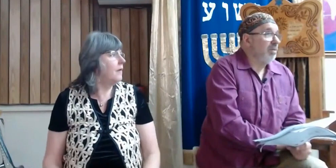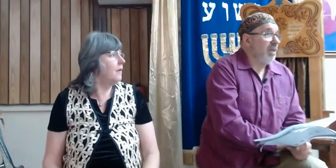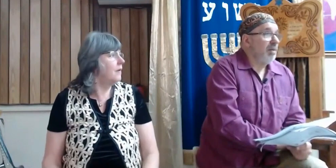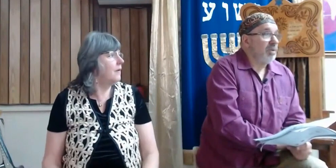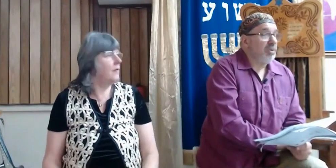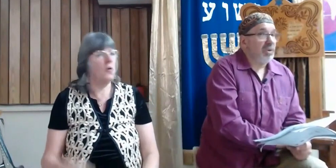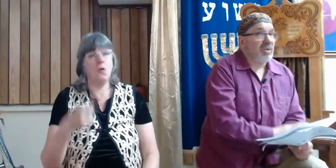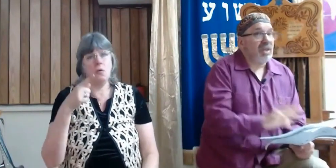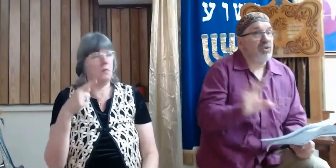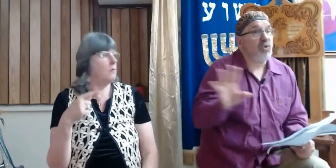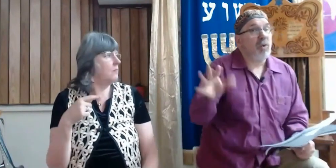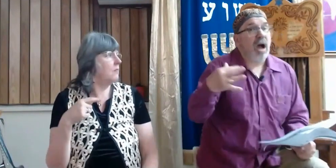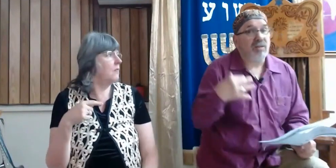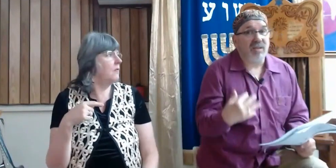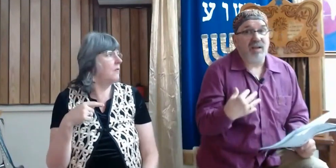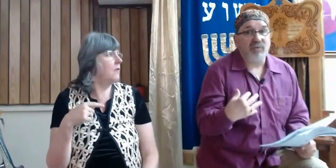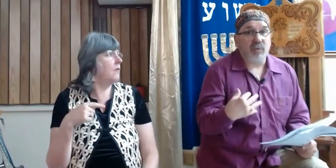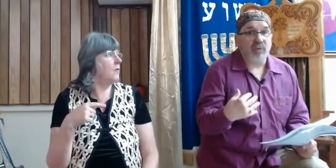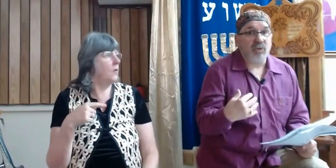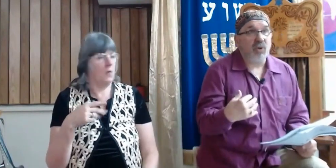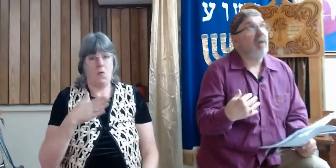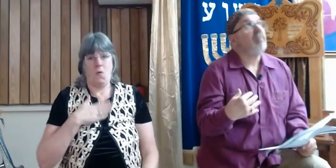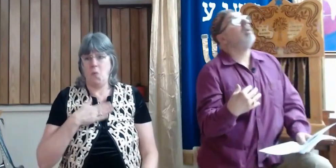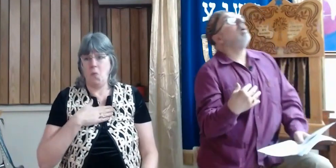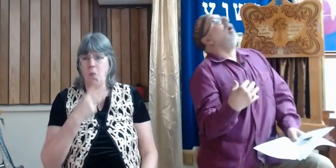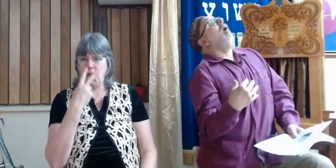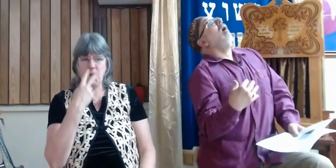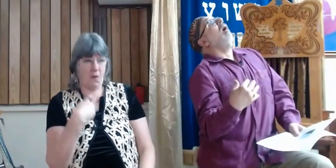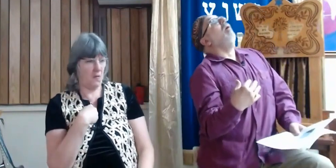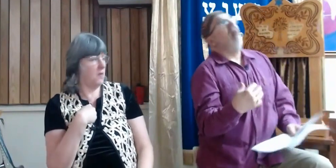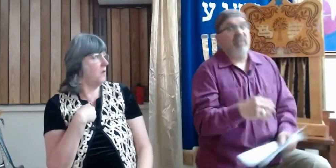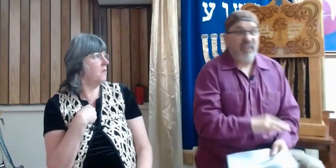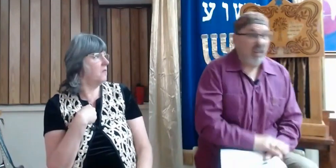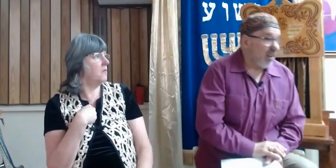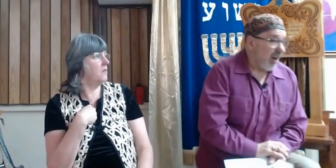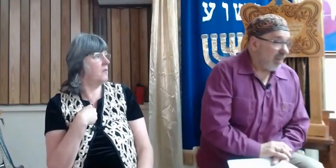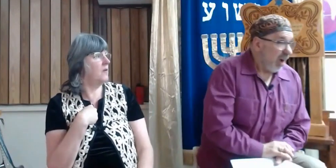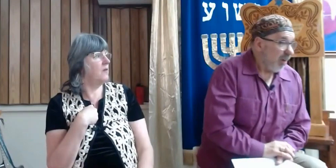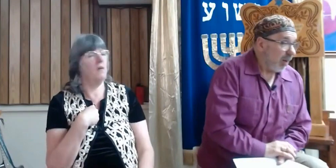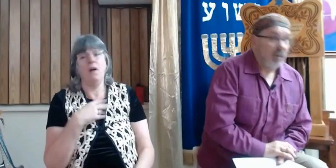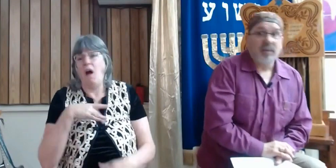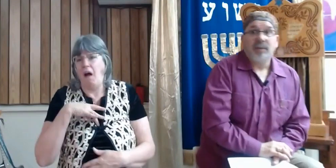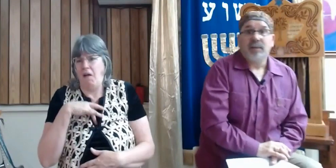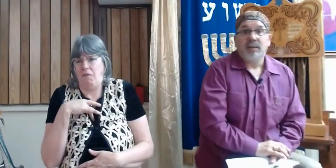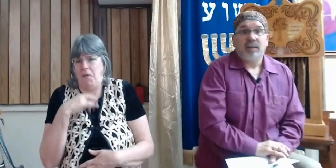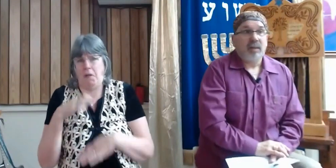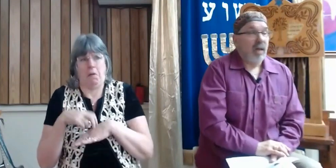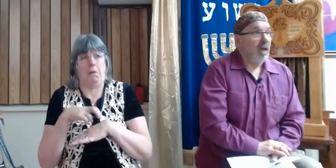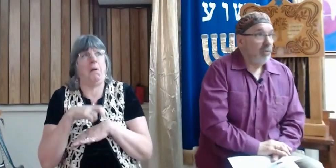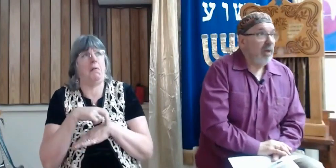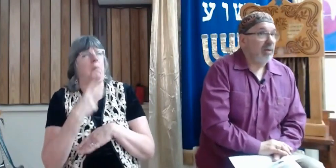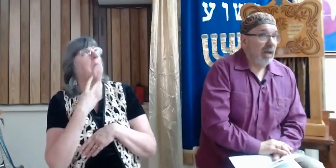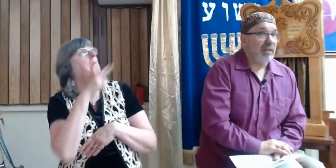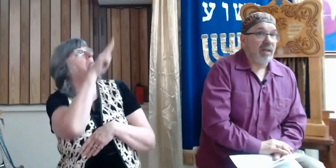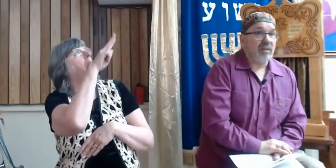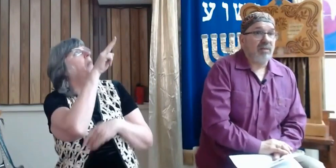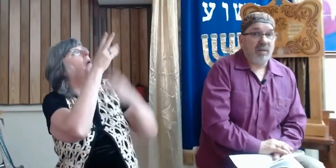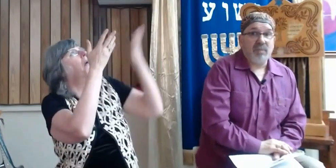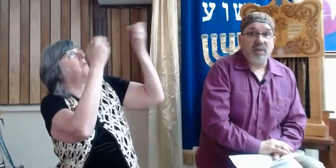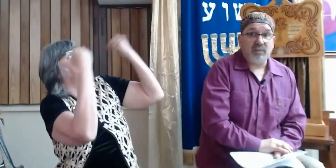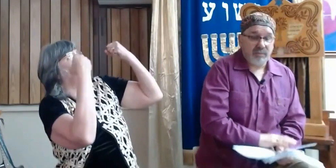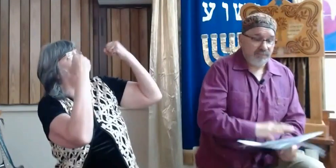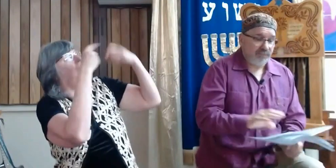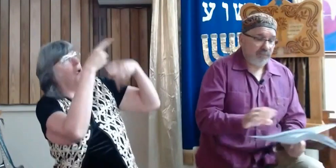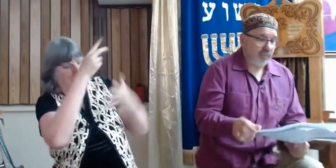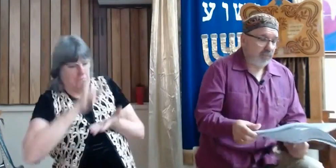that way to them too. they said to ourselves when we saw them, oh, I feel like a grasshopper. And we looked like that